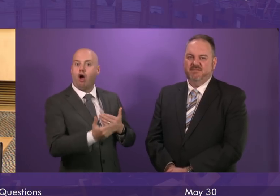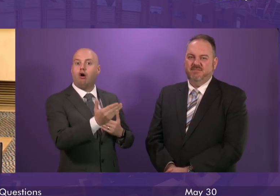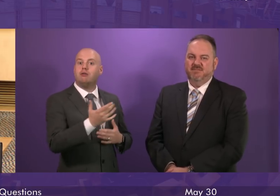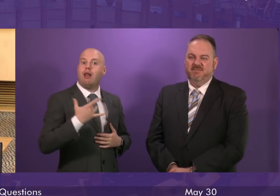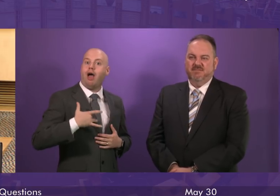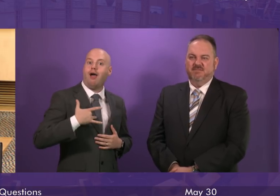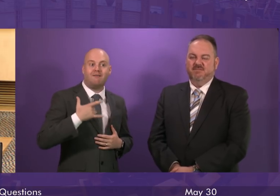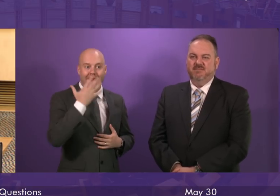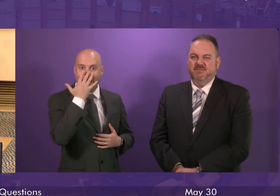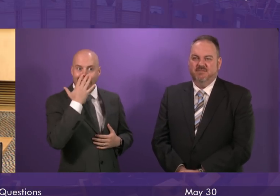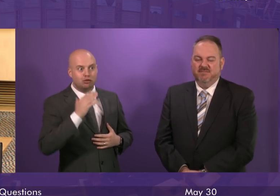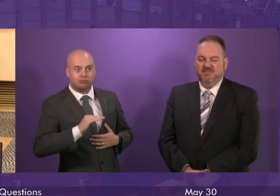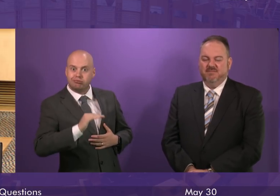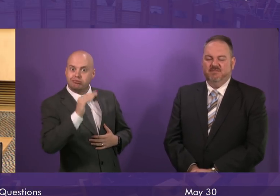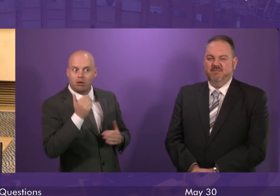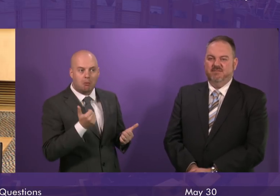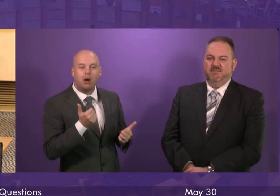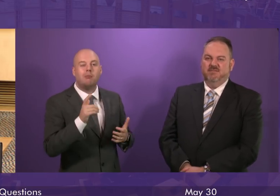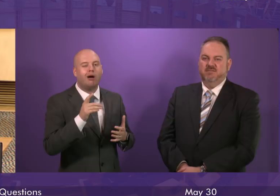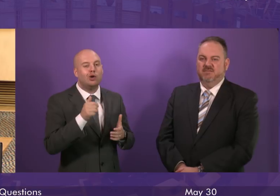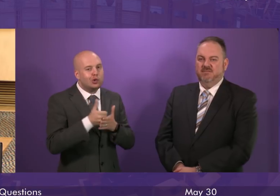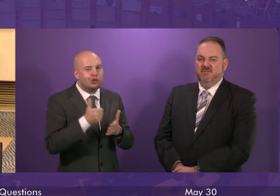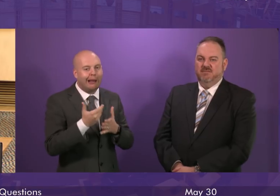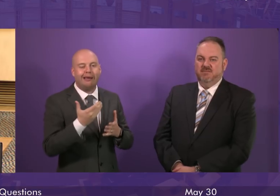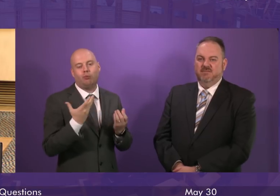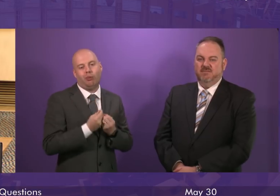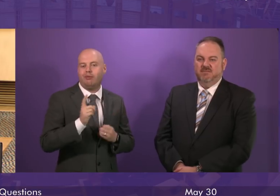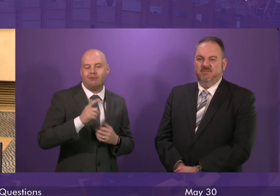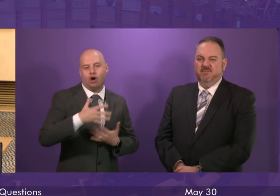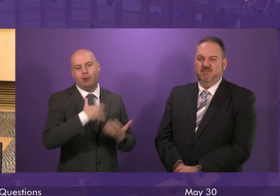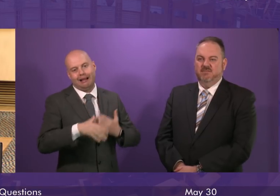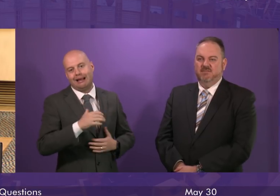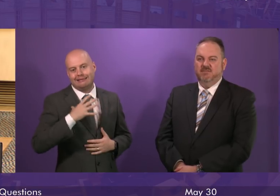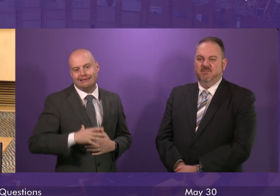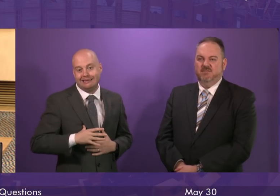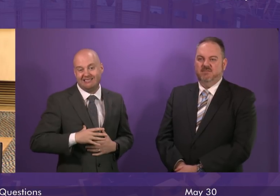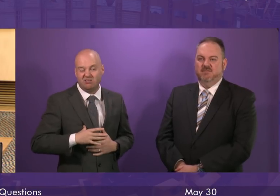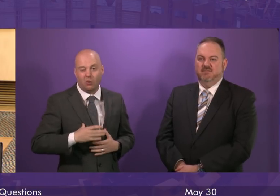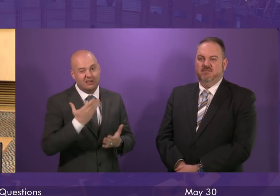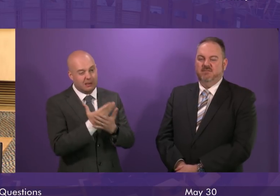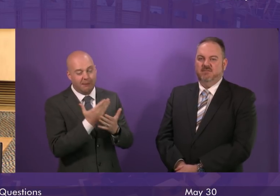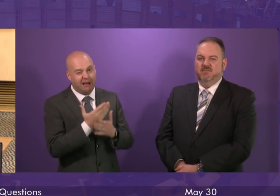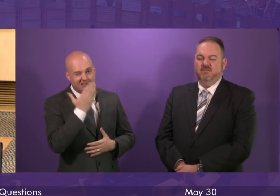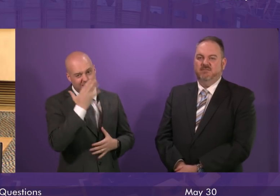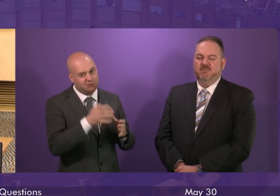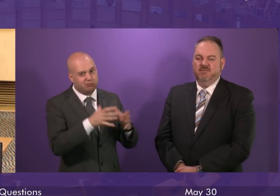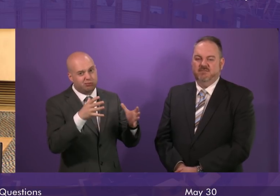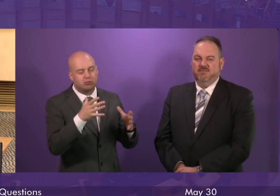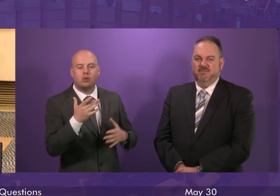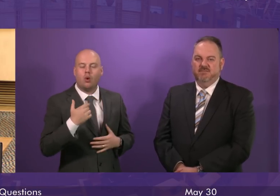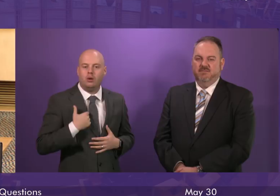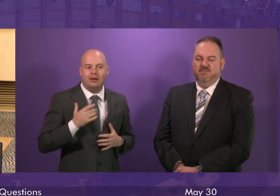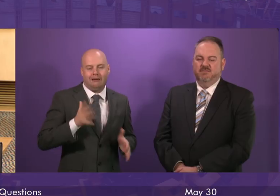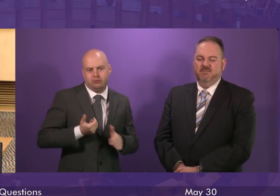complex needs which means demand for social care is growing underlying why we have already legislated for an introduced integration of health and social